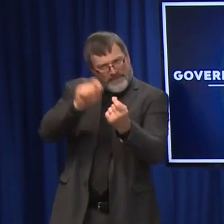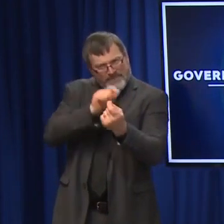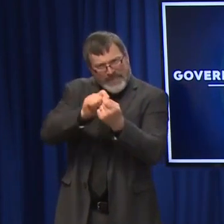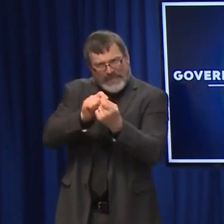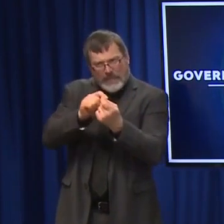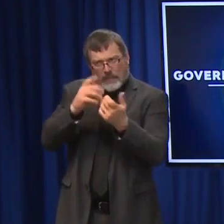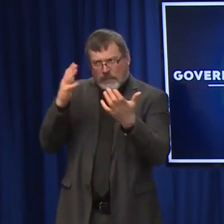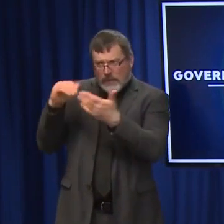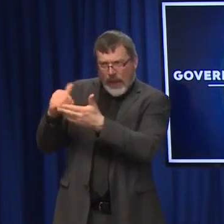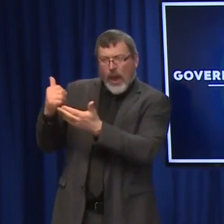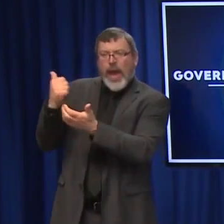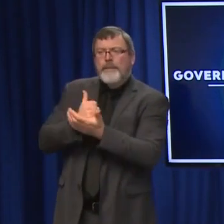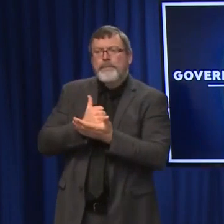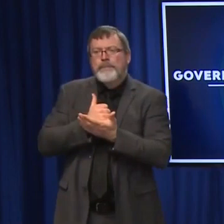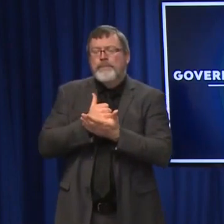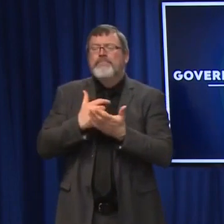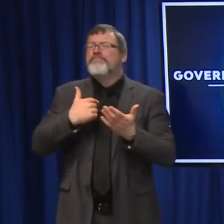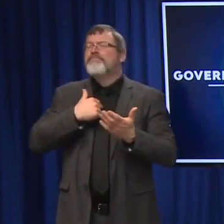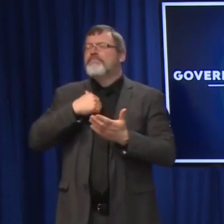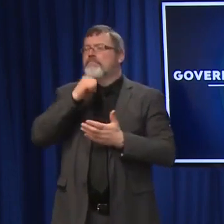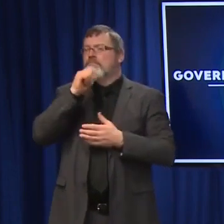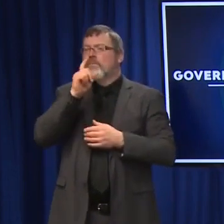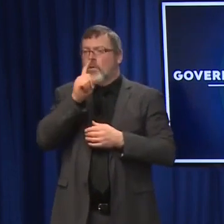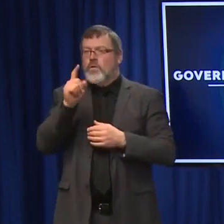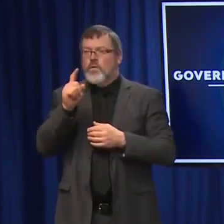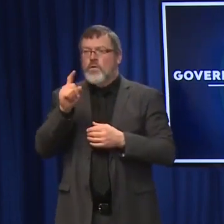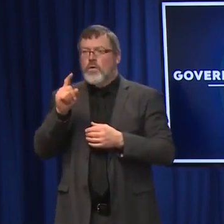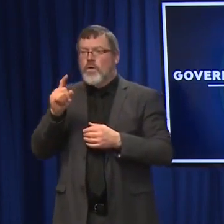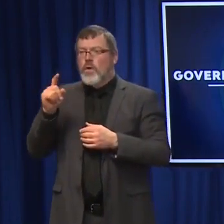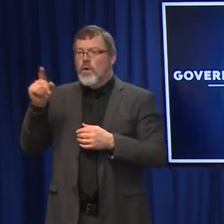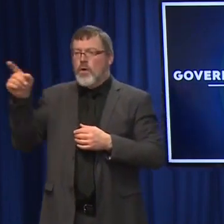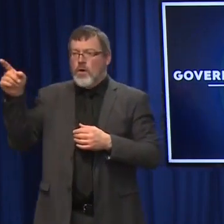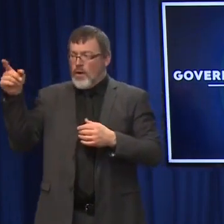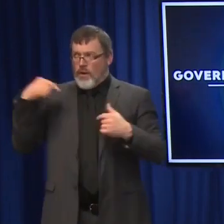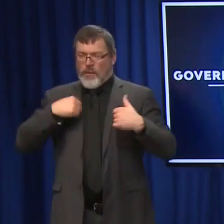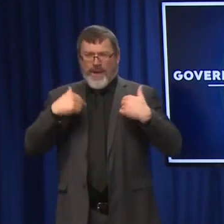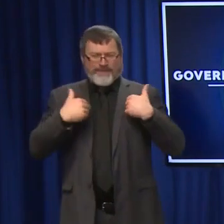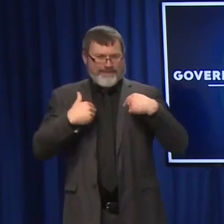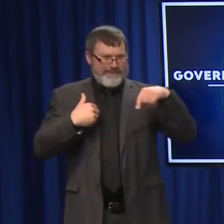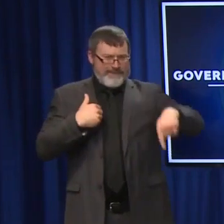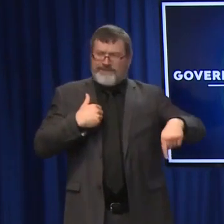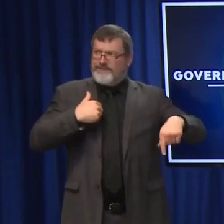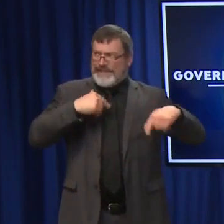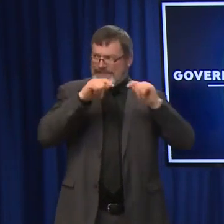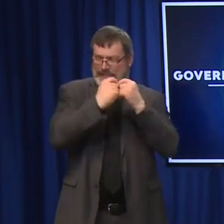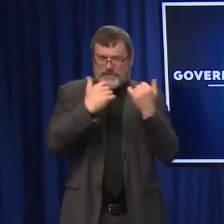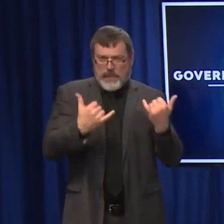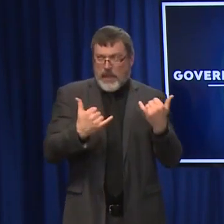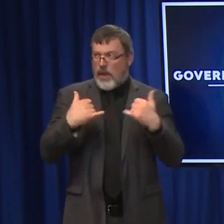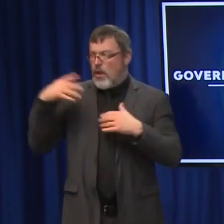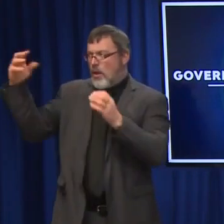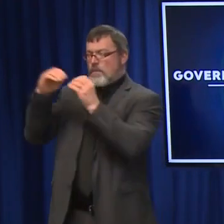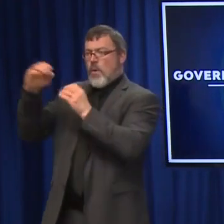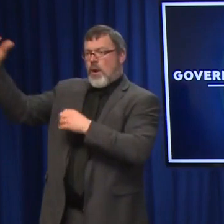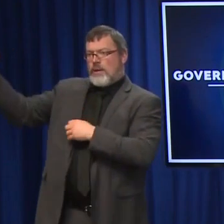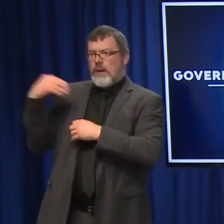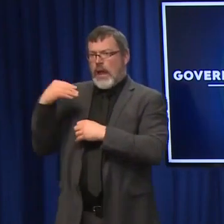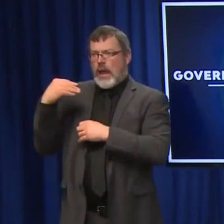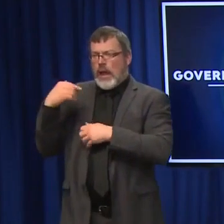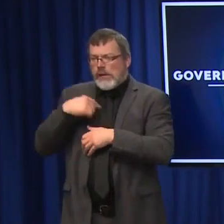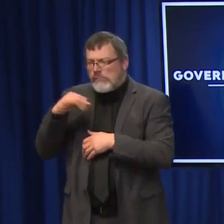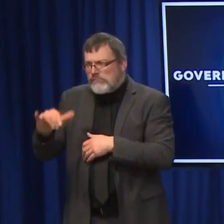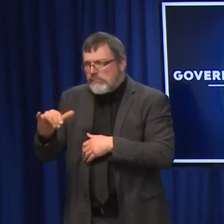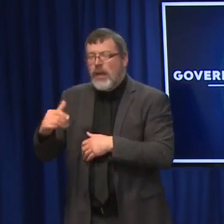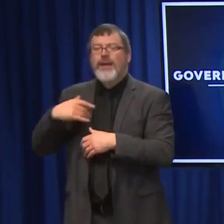hopefully will happen, but we just wanted to make sure we were clear that we hadn't heard of any new teams announced beyond the